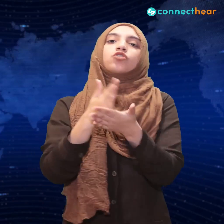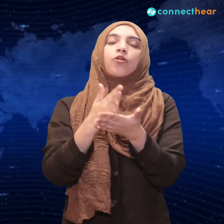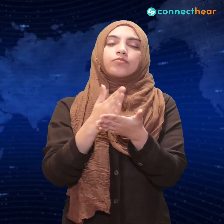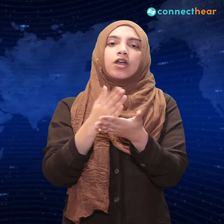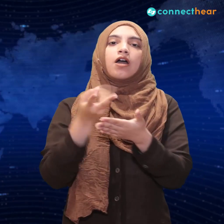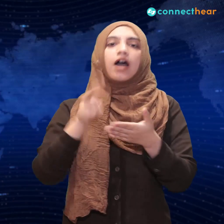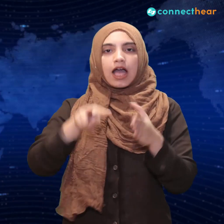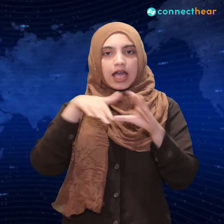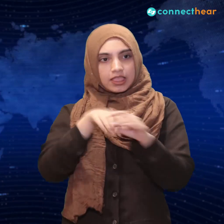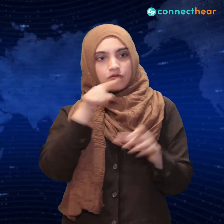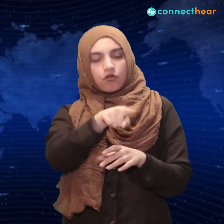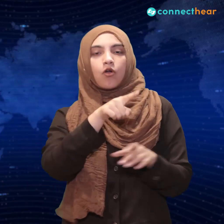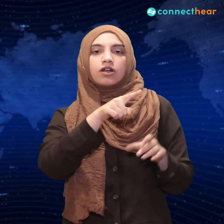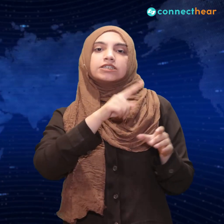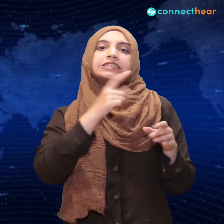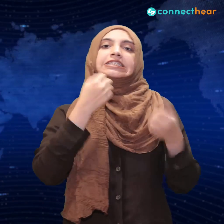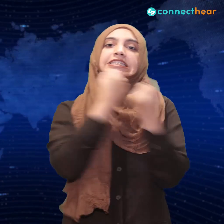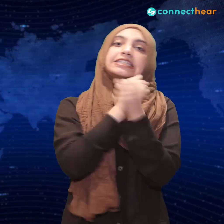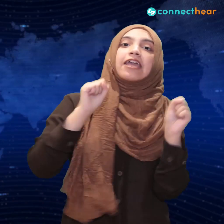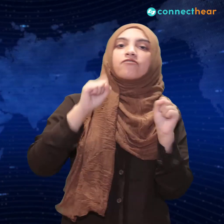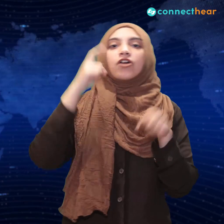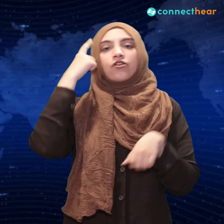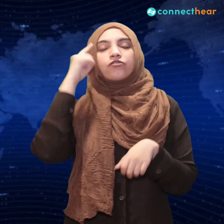will probably stop any attack and keep the old man safe.